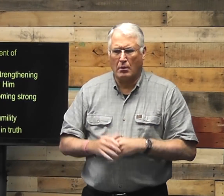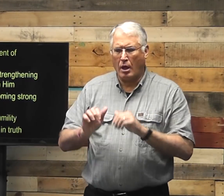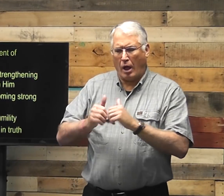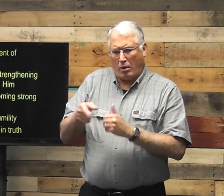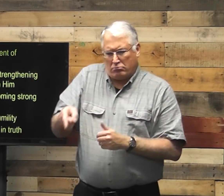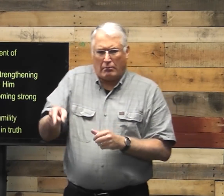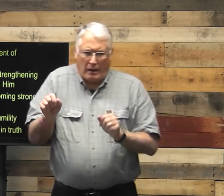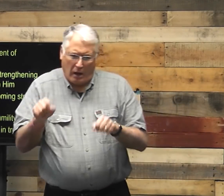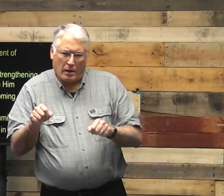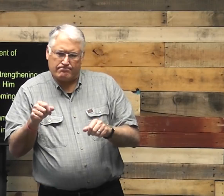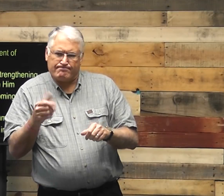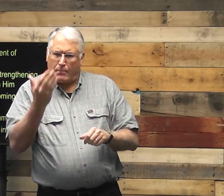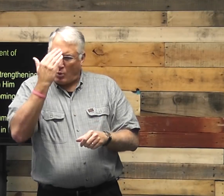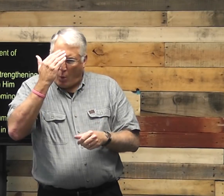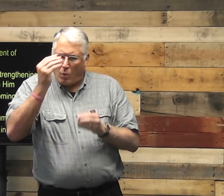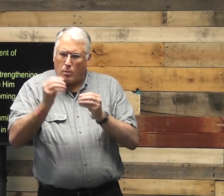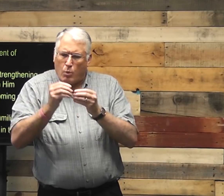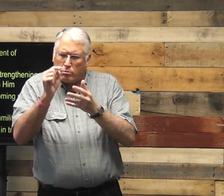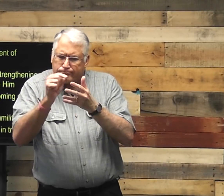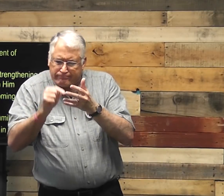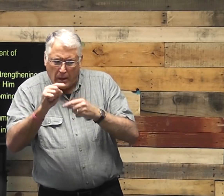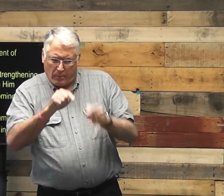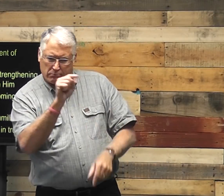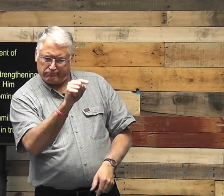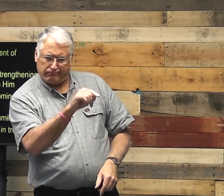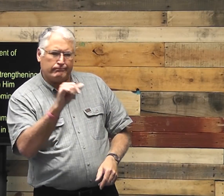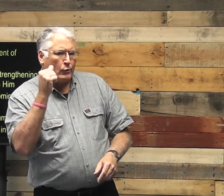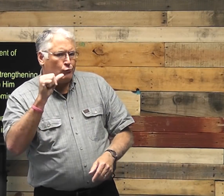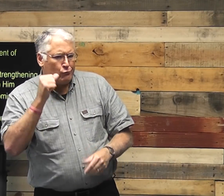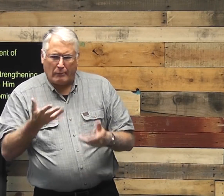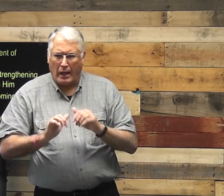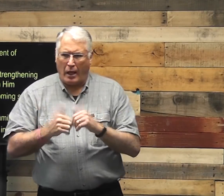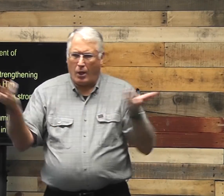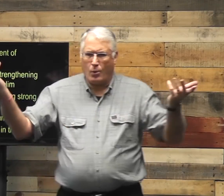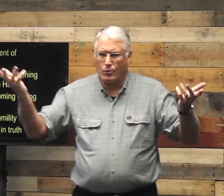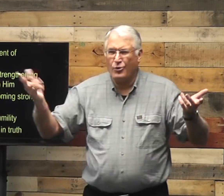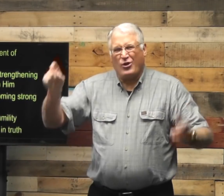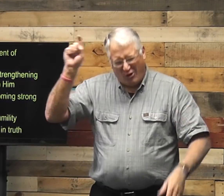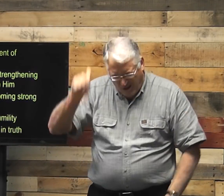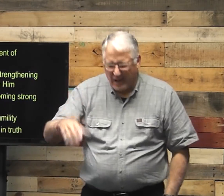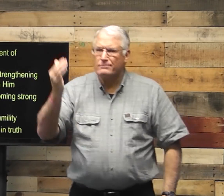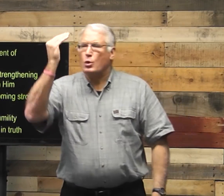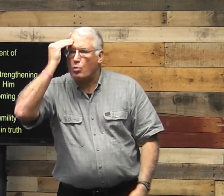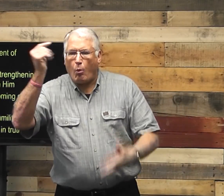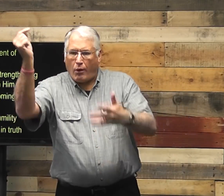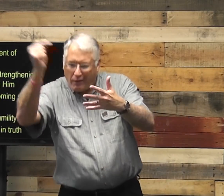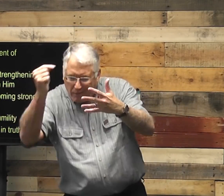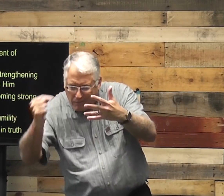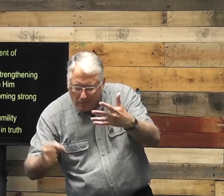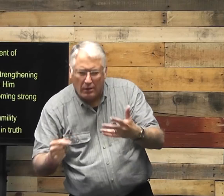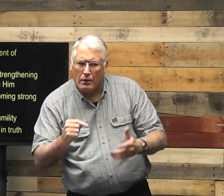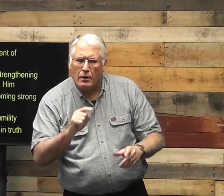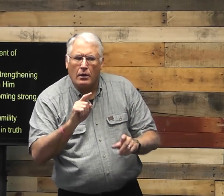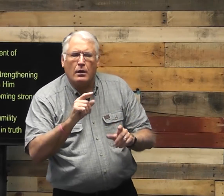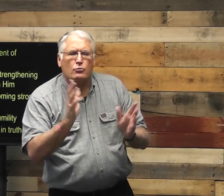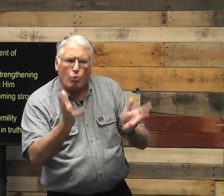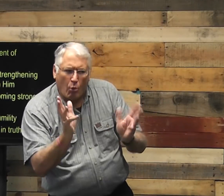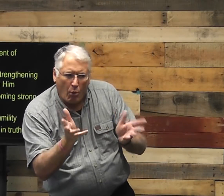get to know that person? How do you know more about that person, that girl? You have to, you'll know all